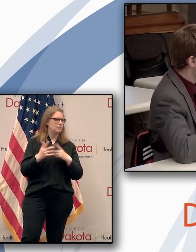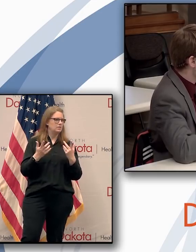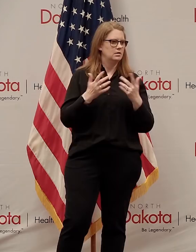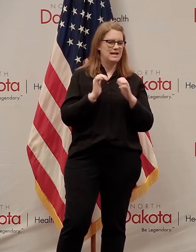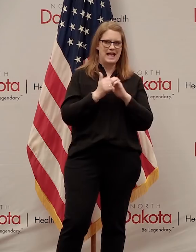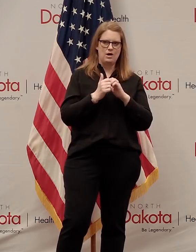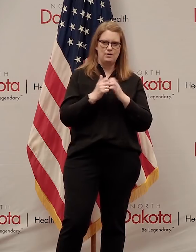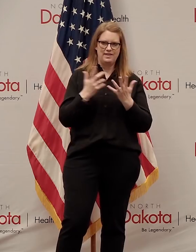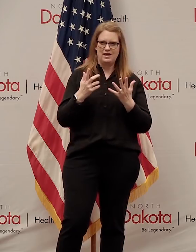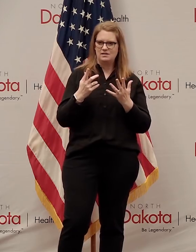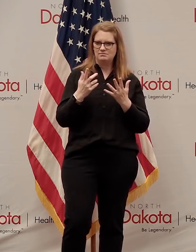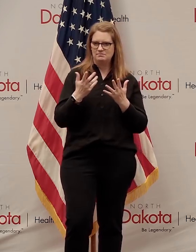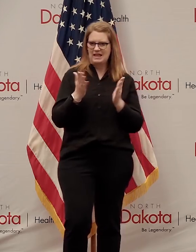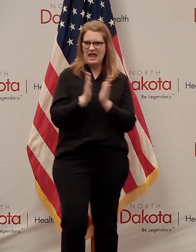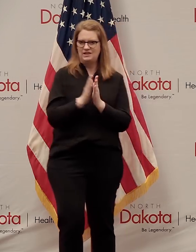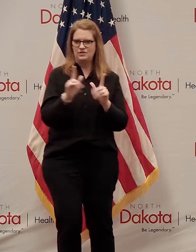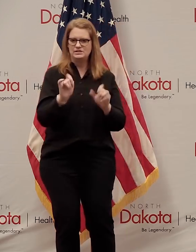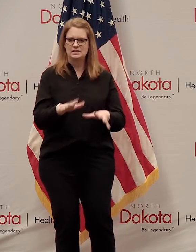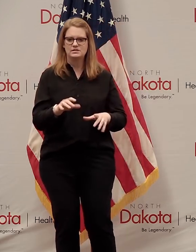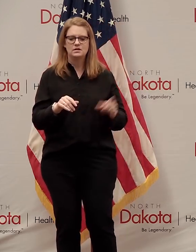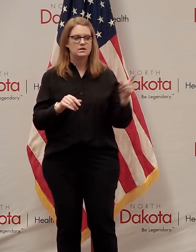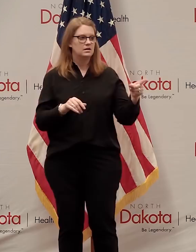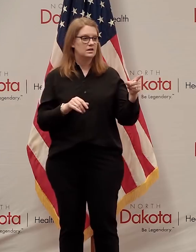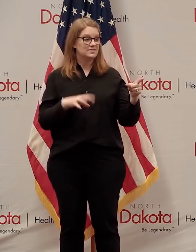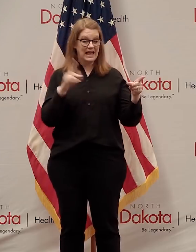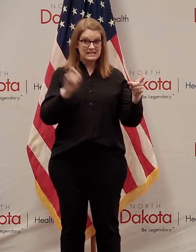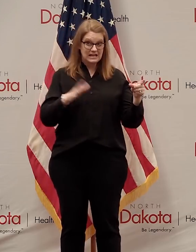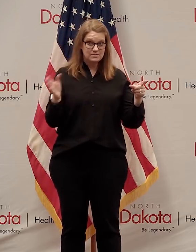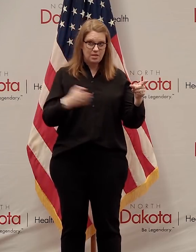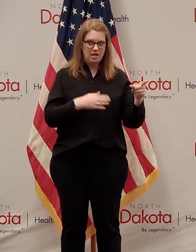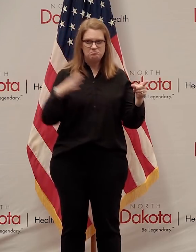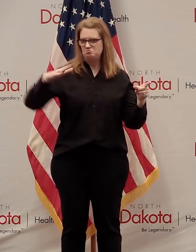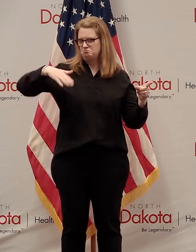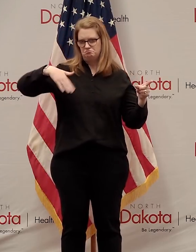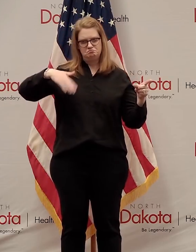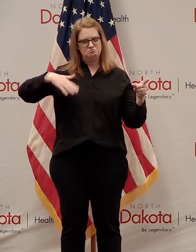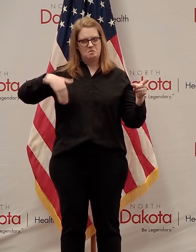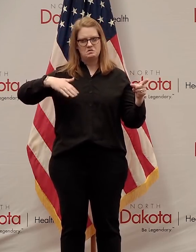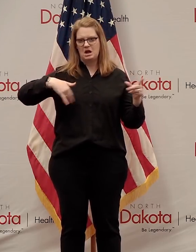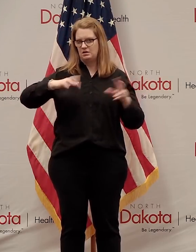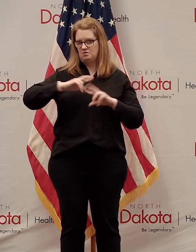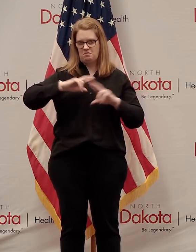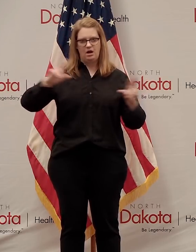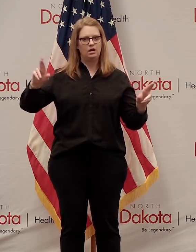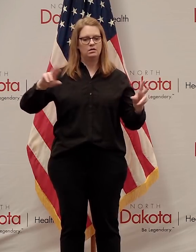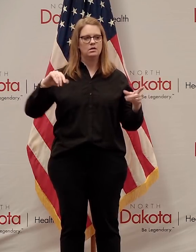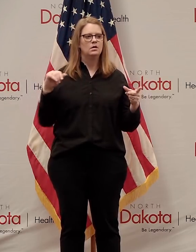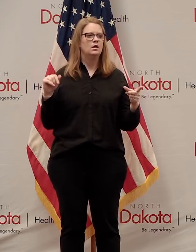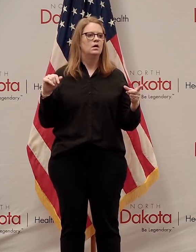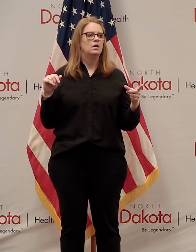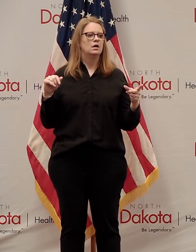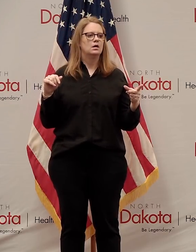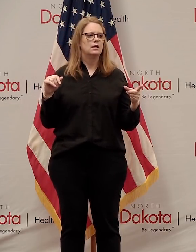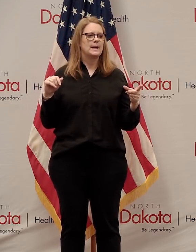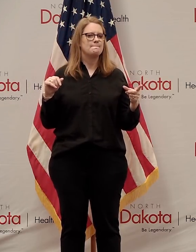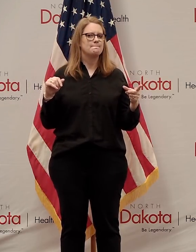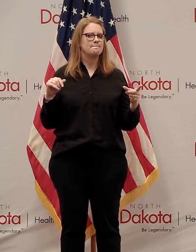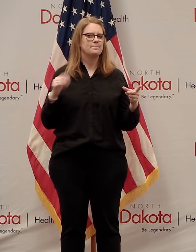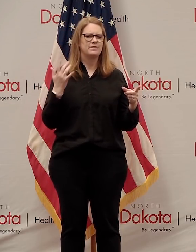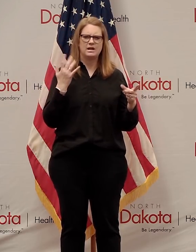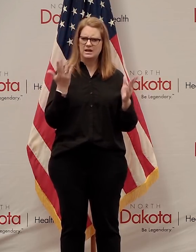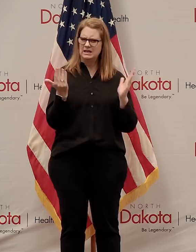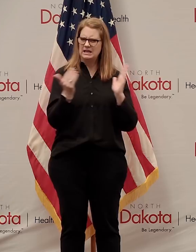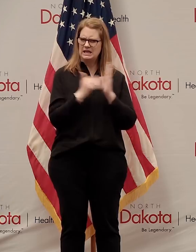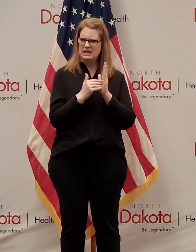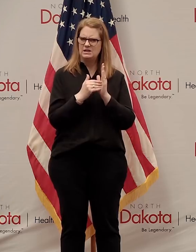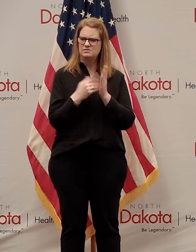one. The, that test plan has not been rolled out yet. And then there was also, I know there was, you know, some news today